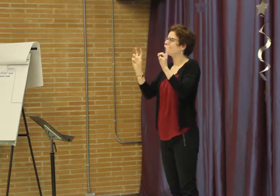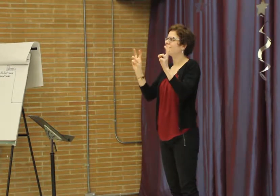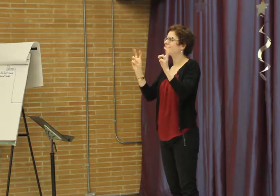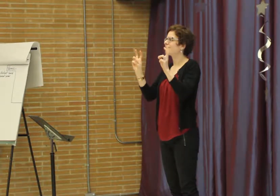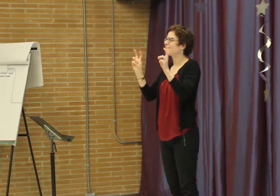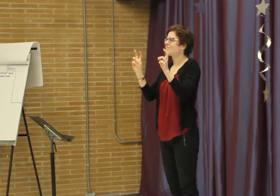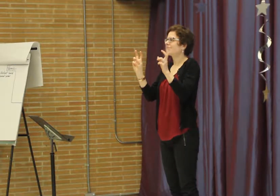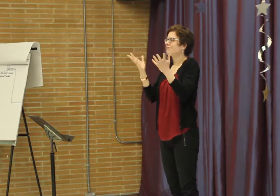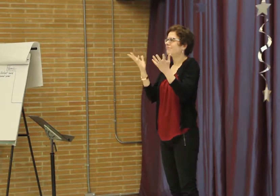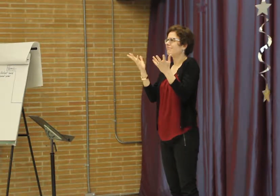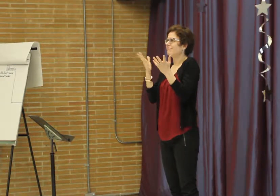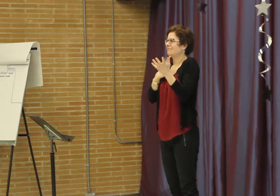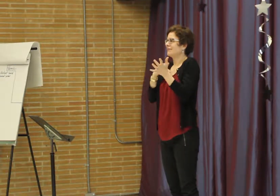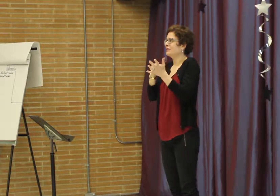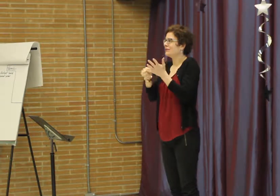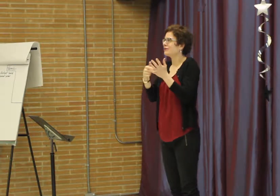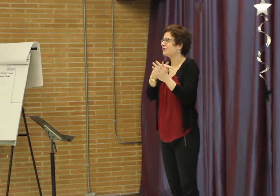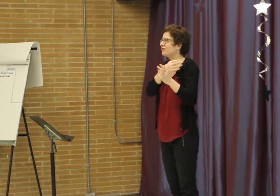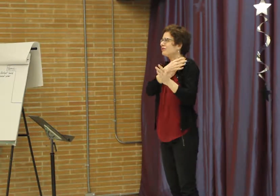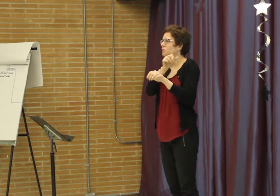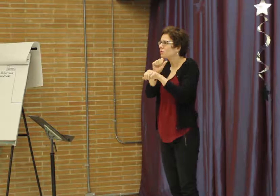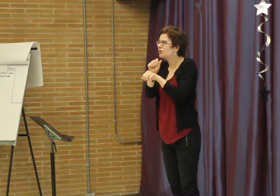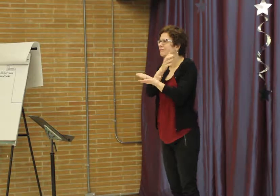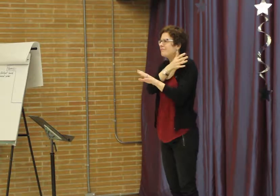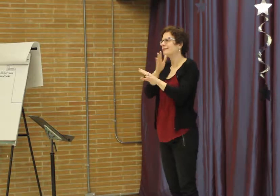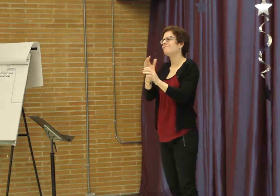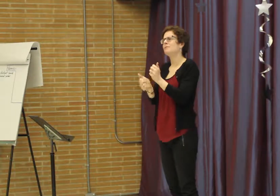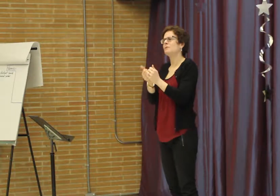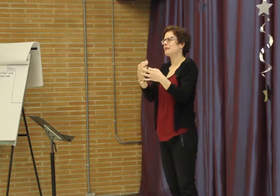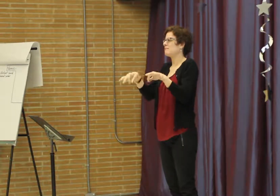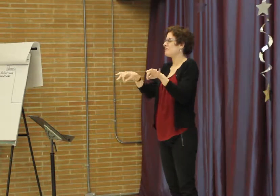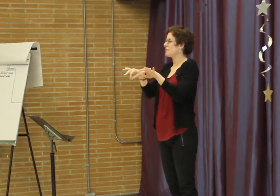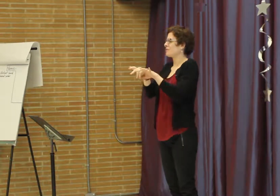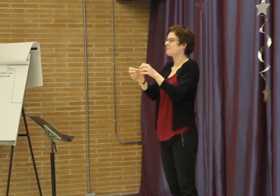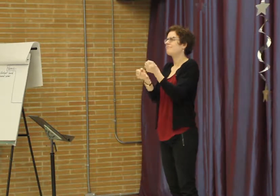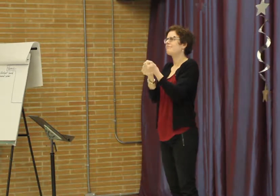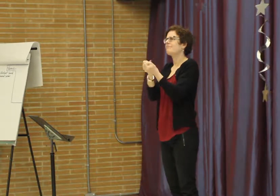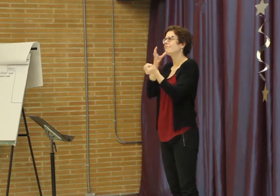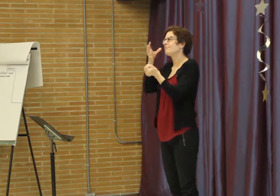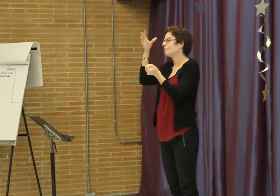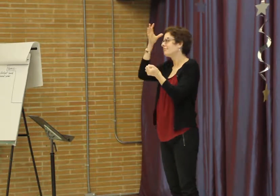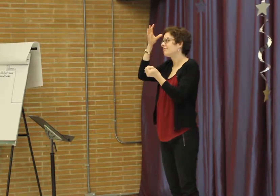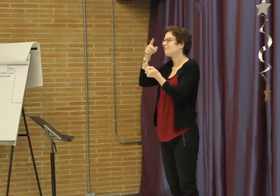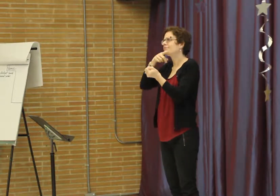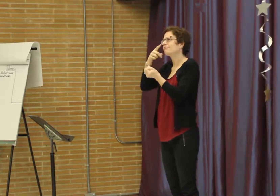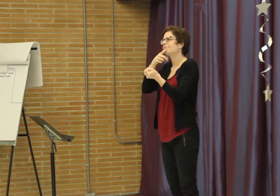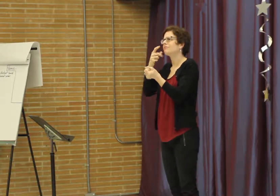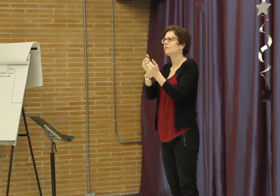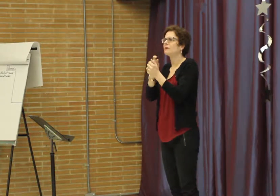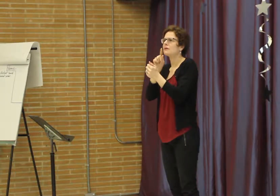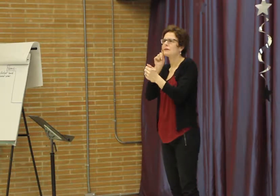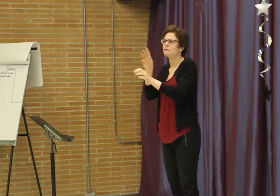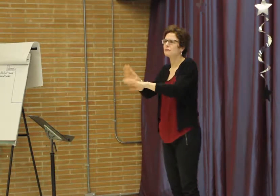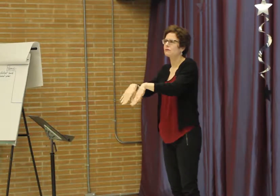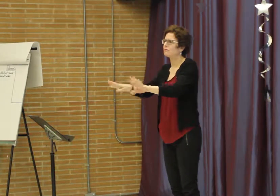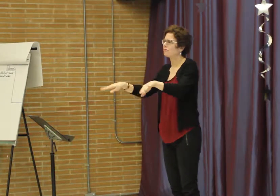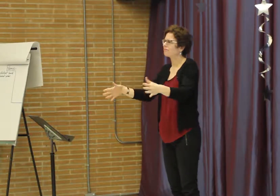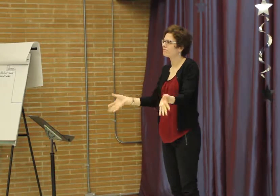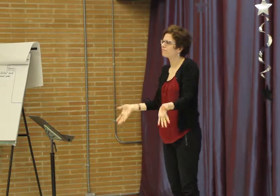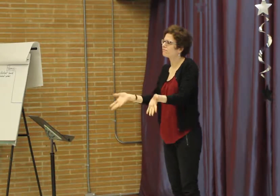This is one of the most crucial, important issues for me in my research. It's supporting hearing parents of deaf